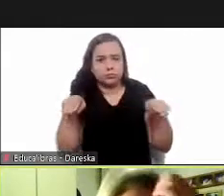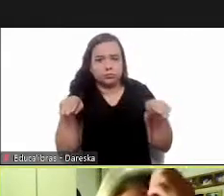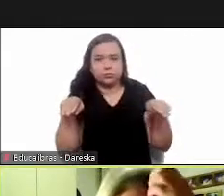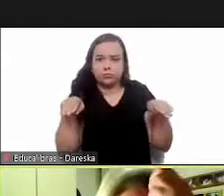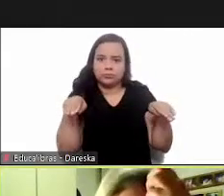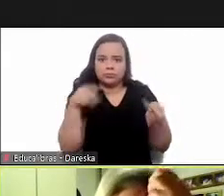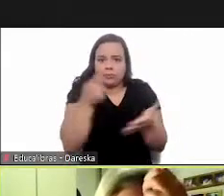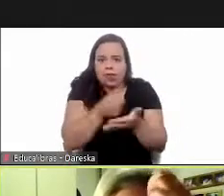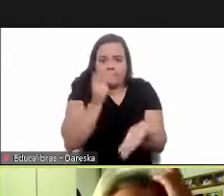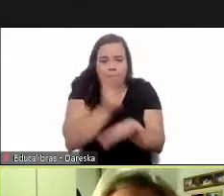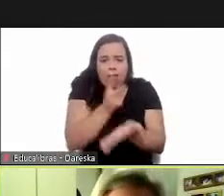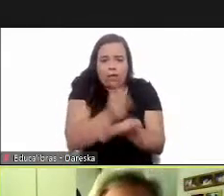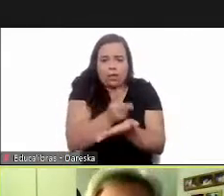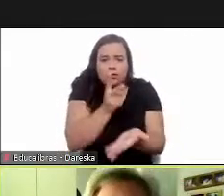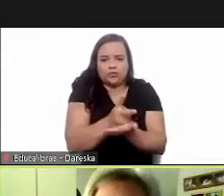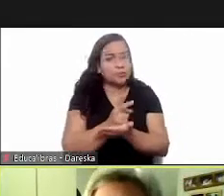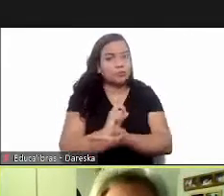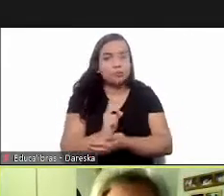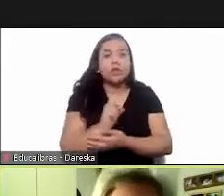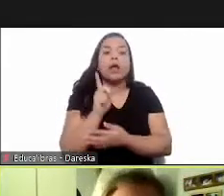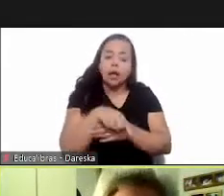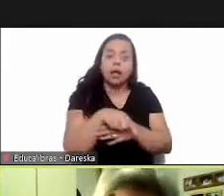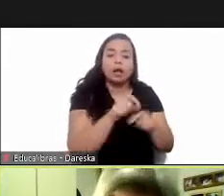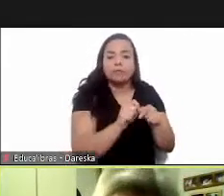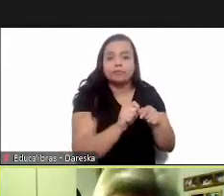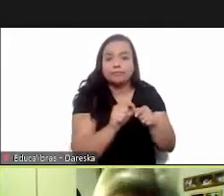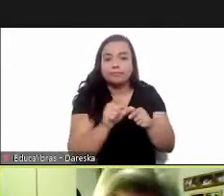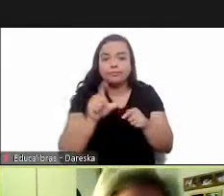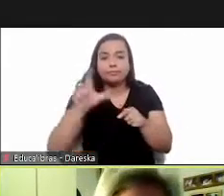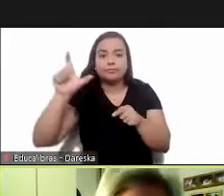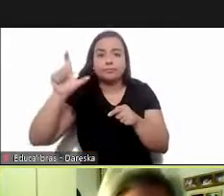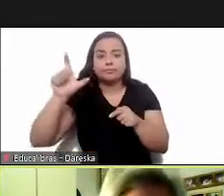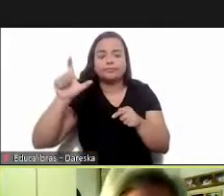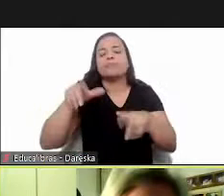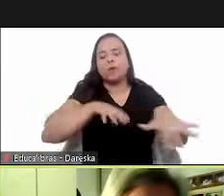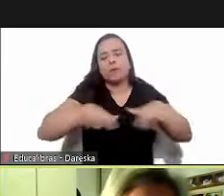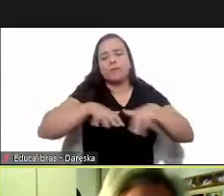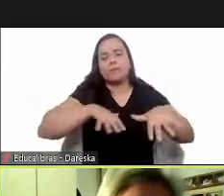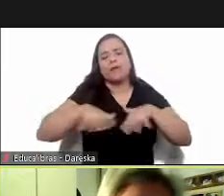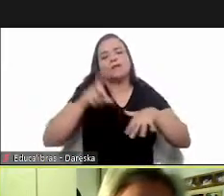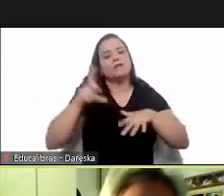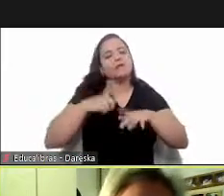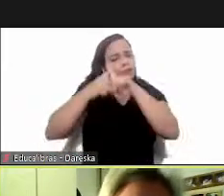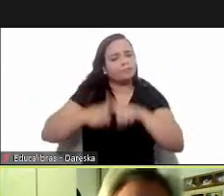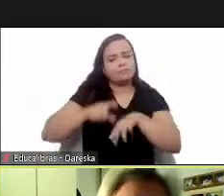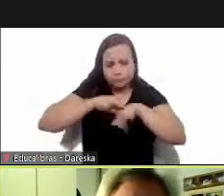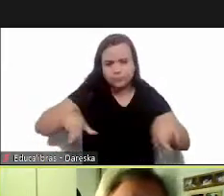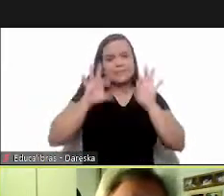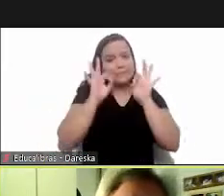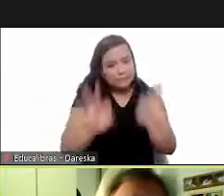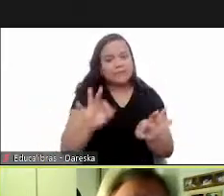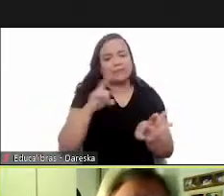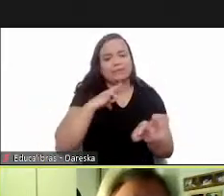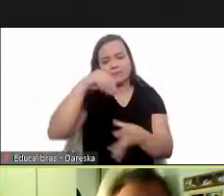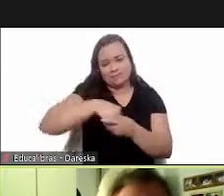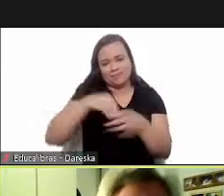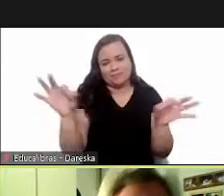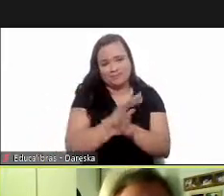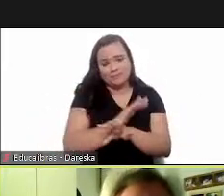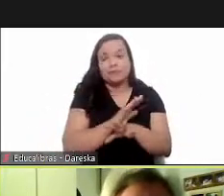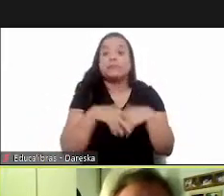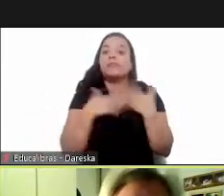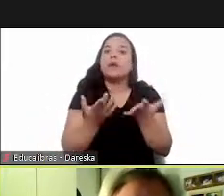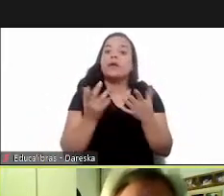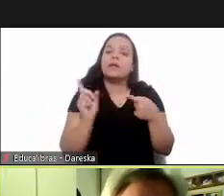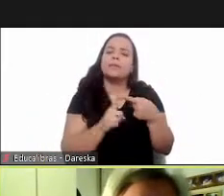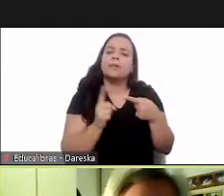time or doesn't mean there are no challenges on the contrary and so the